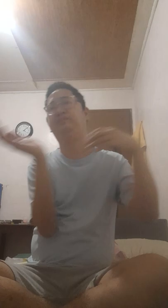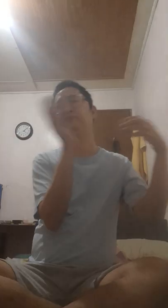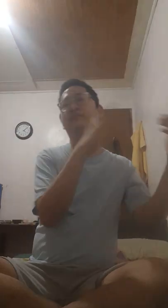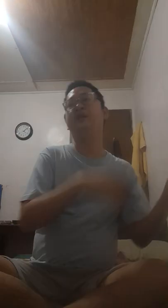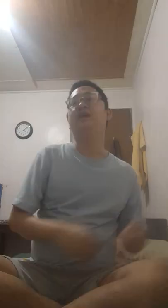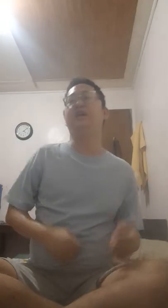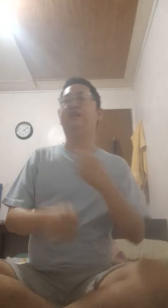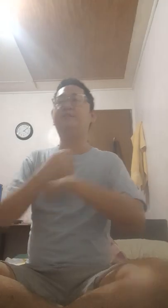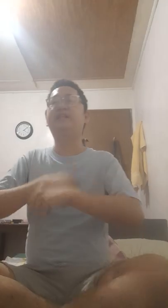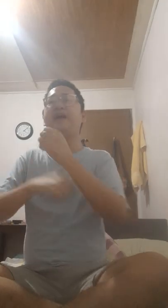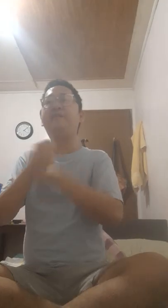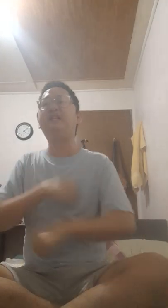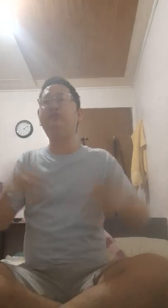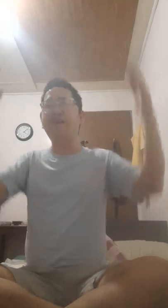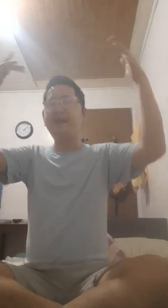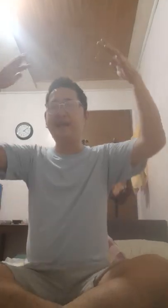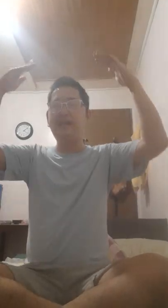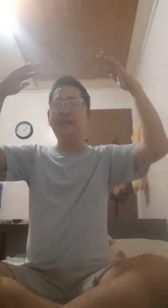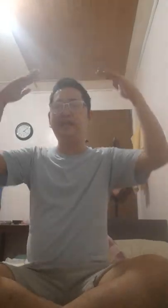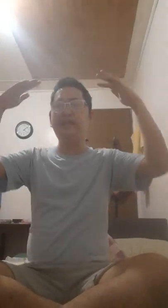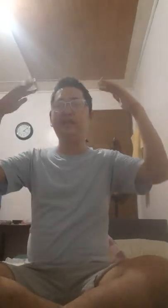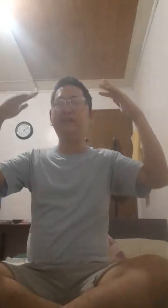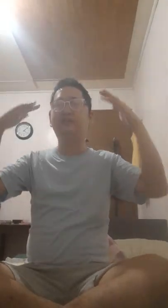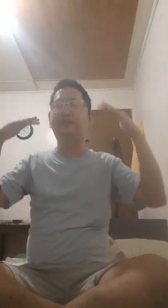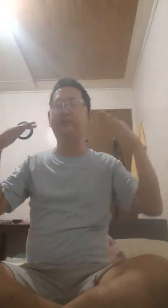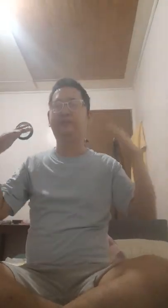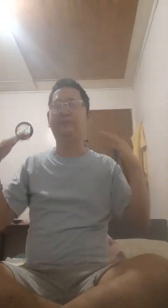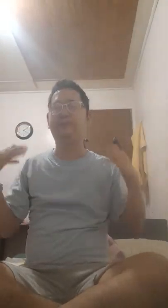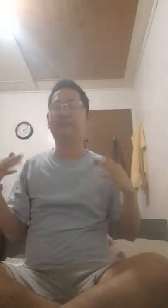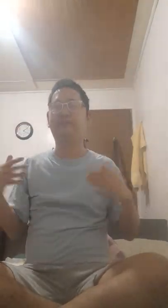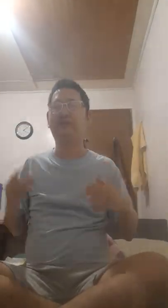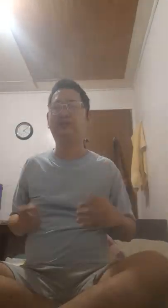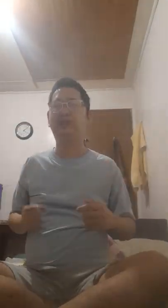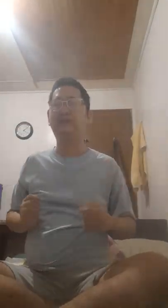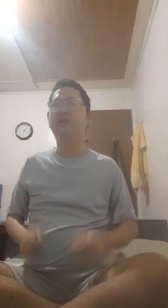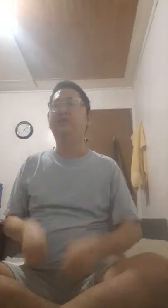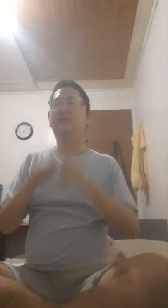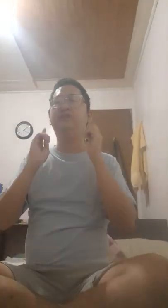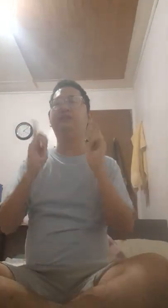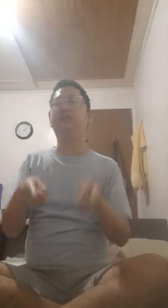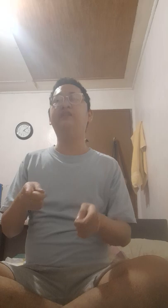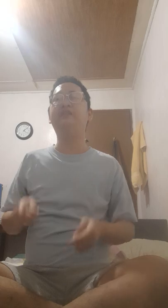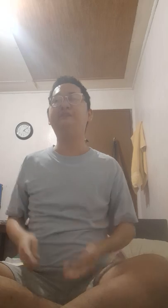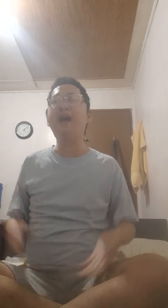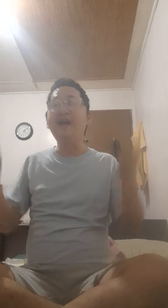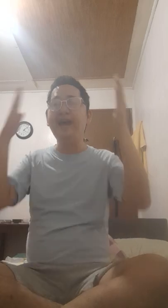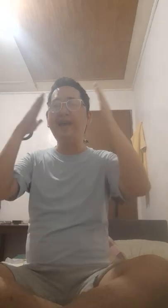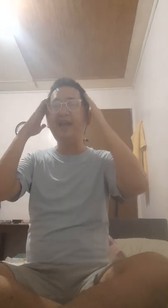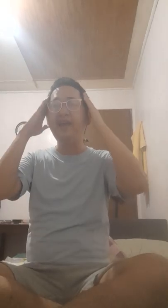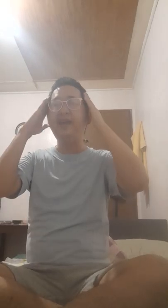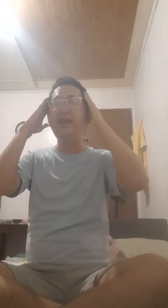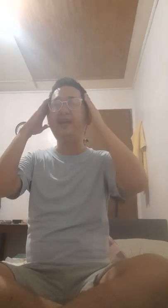And every time it rains, you're here in my head